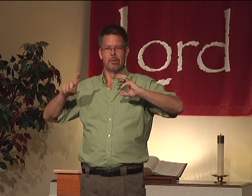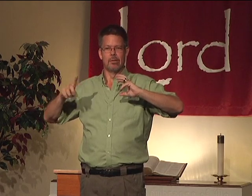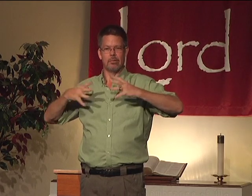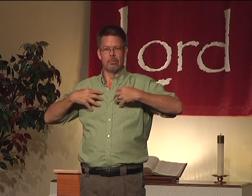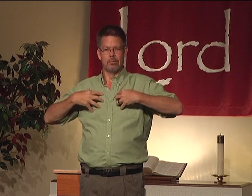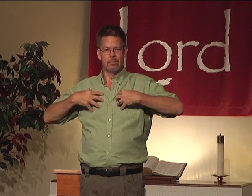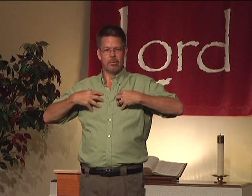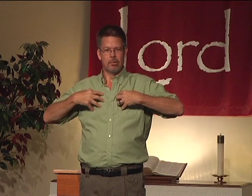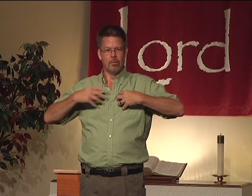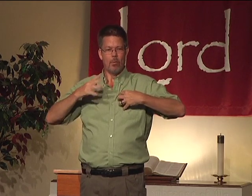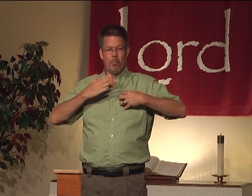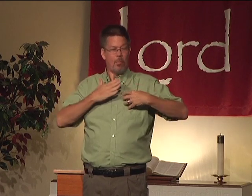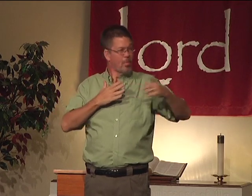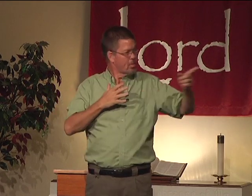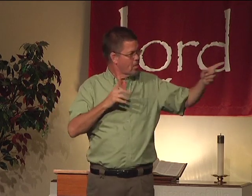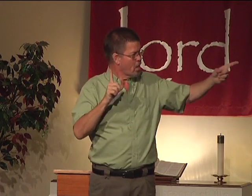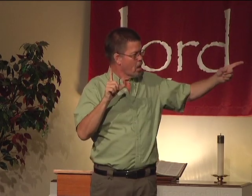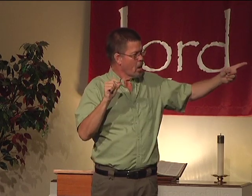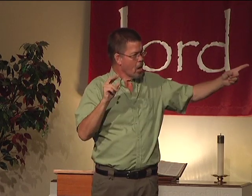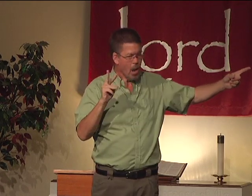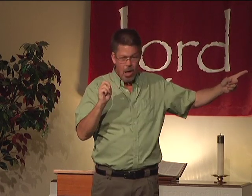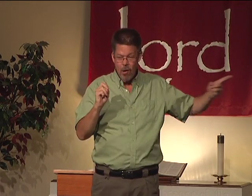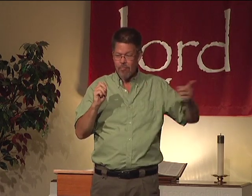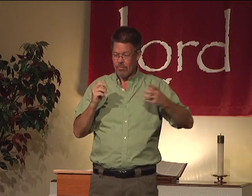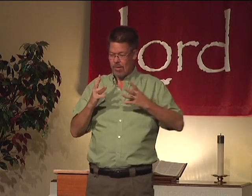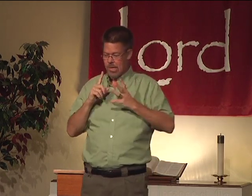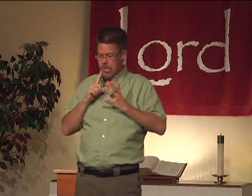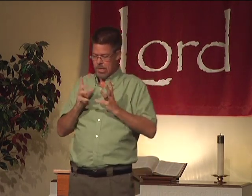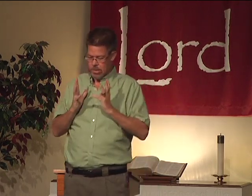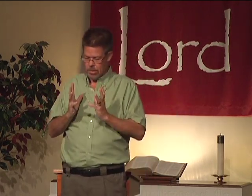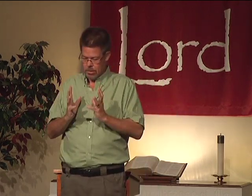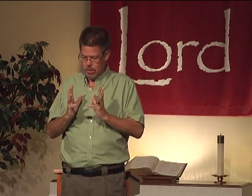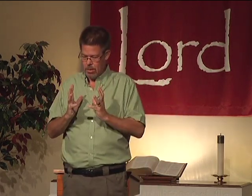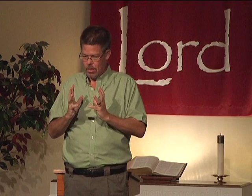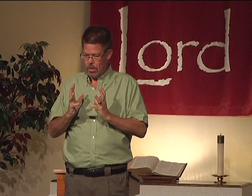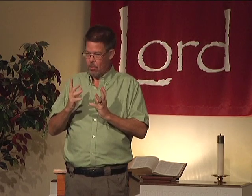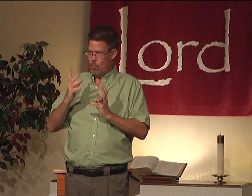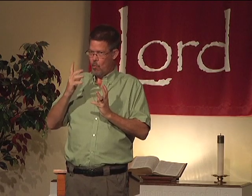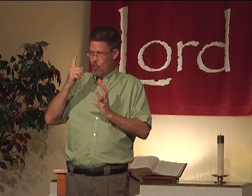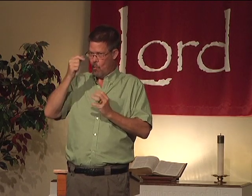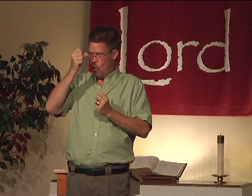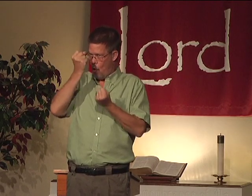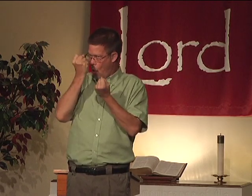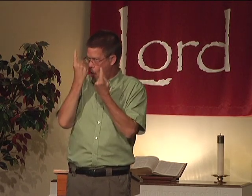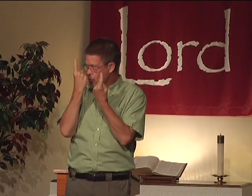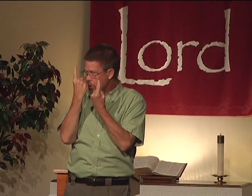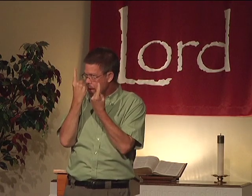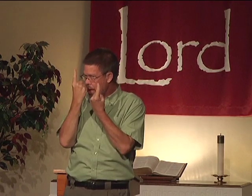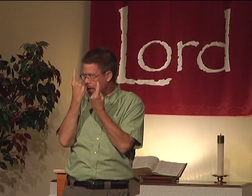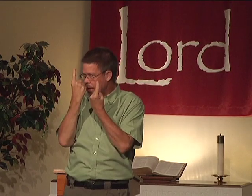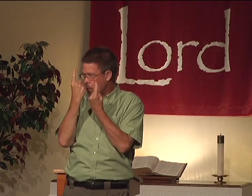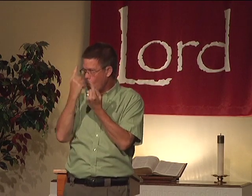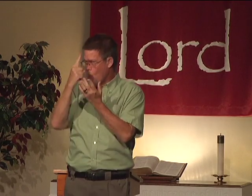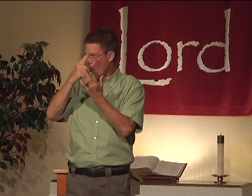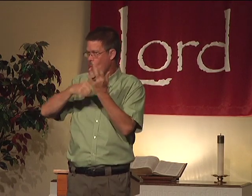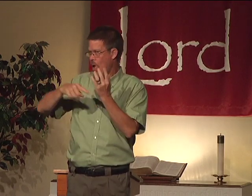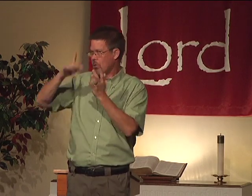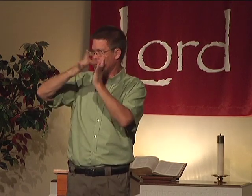That's kind of a twisted. Listen, my love and the understanding